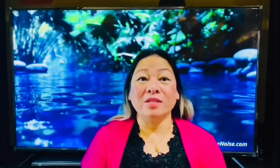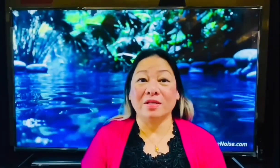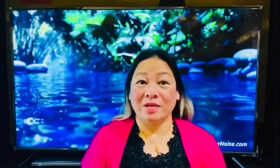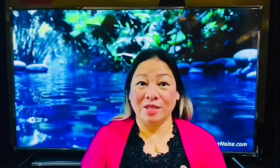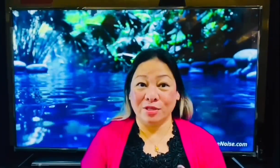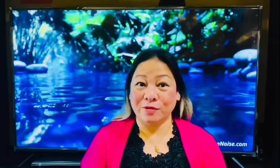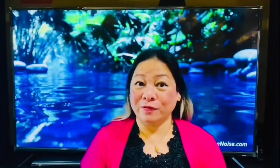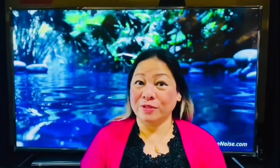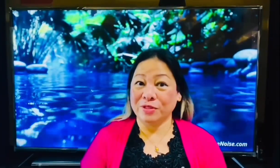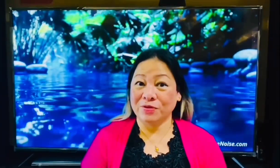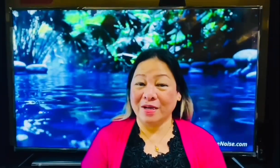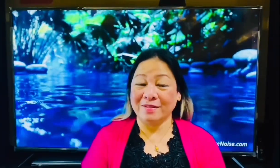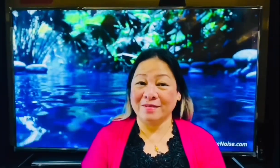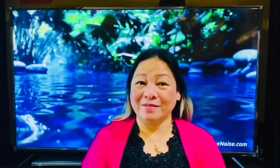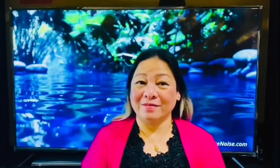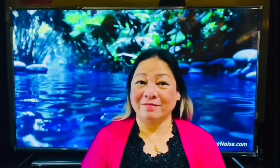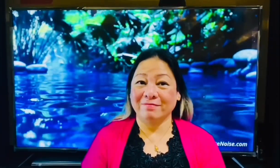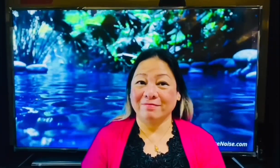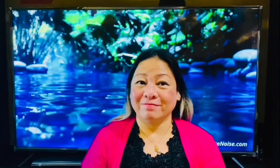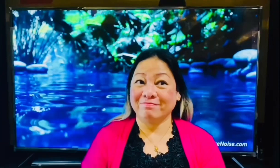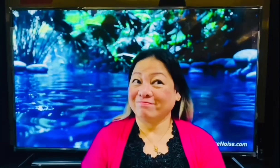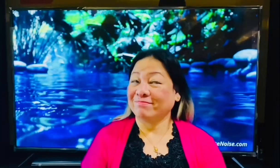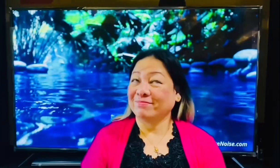how water is useful to us